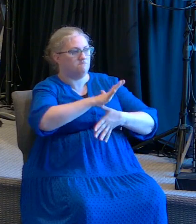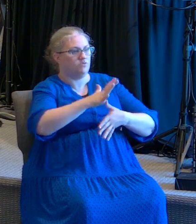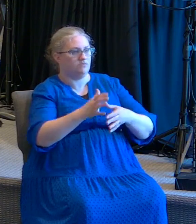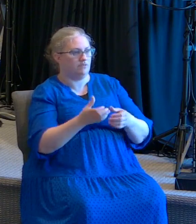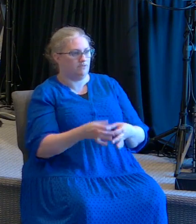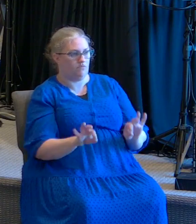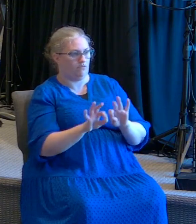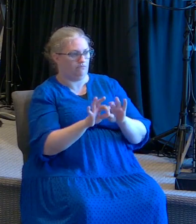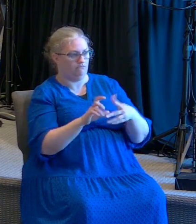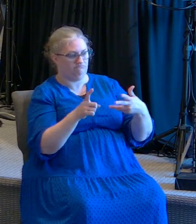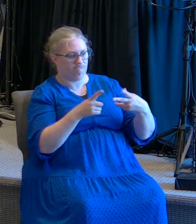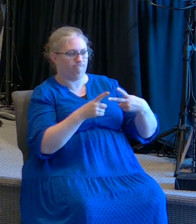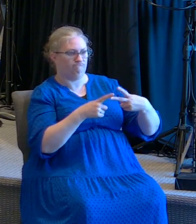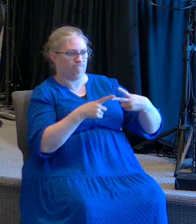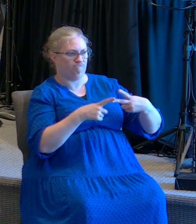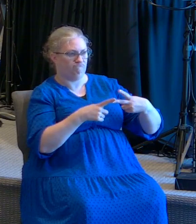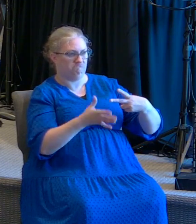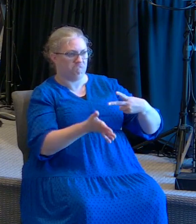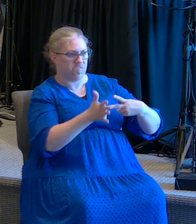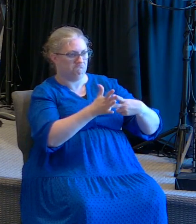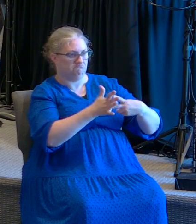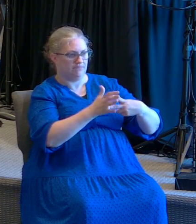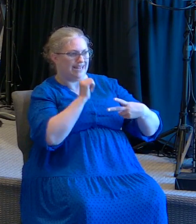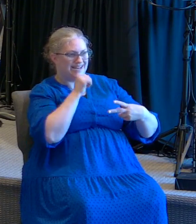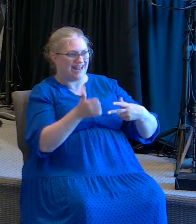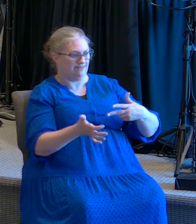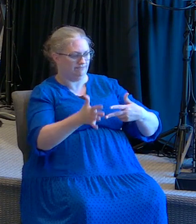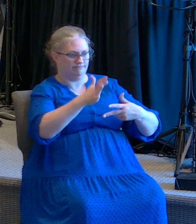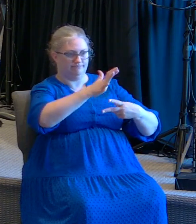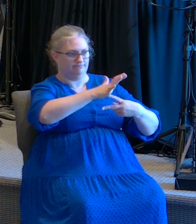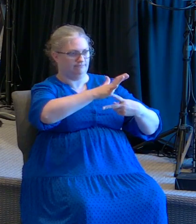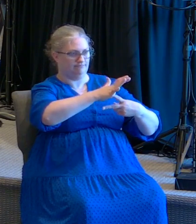sanidad para el Señor Jesús fuera algo secundario.